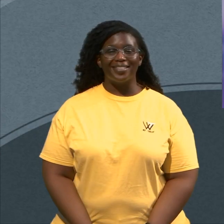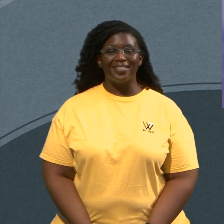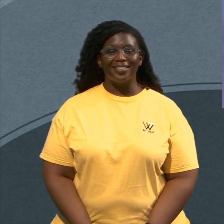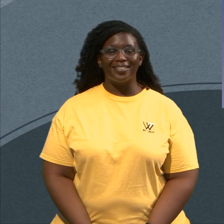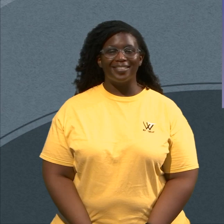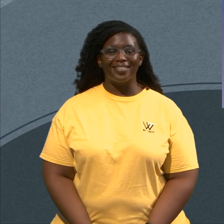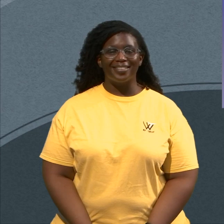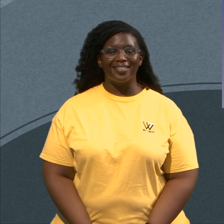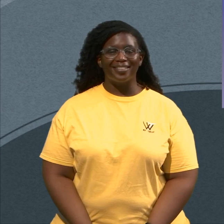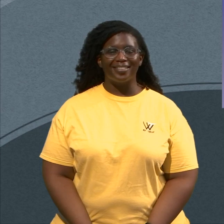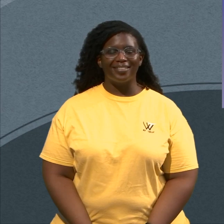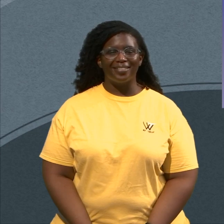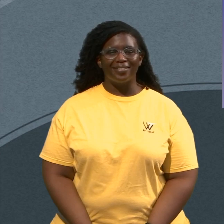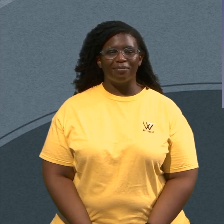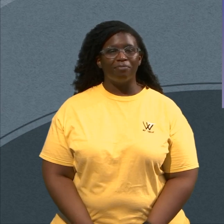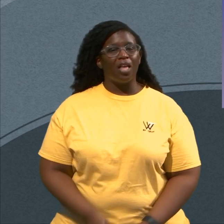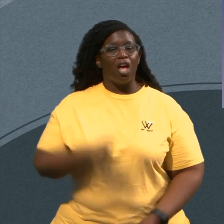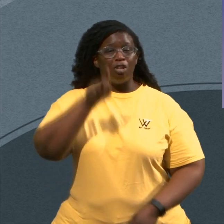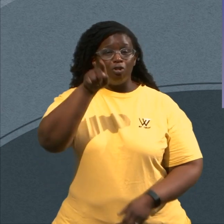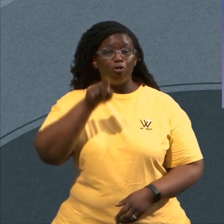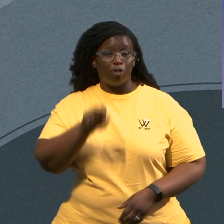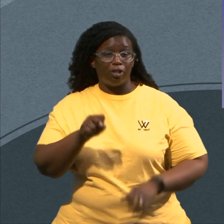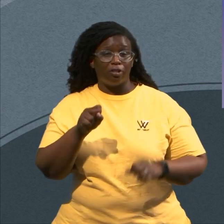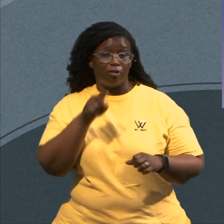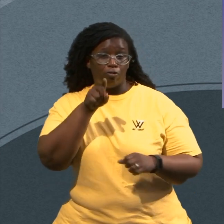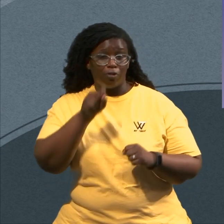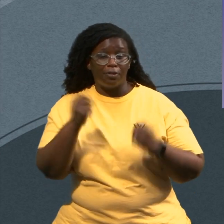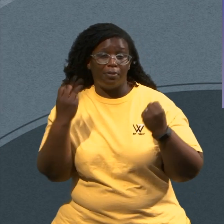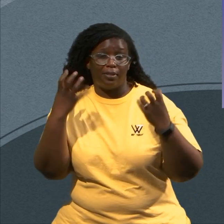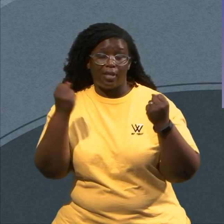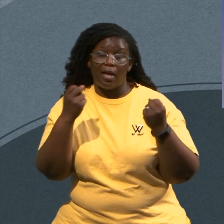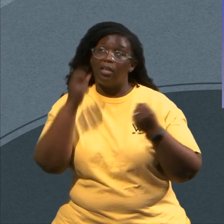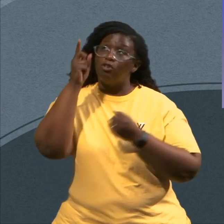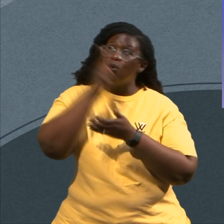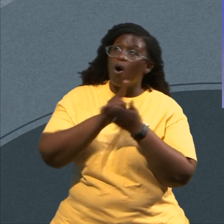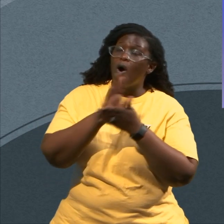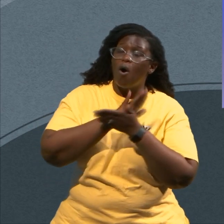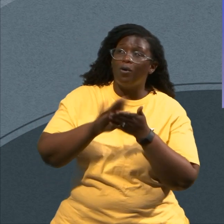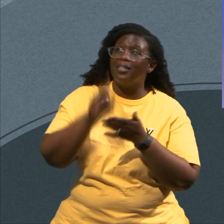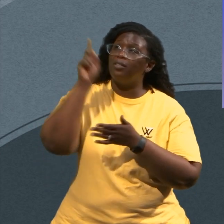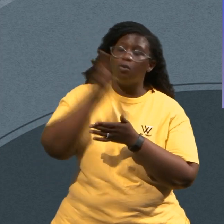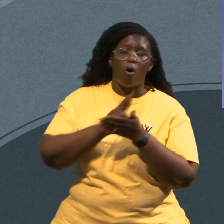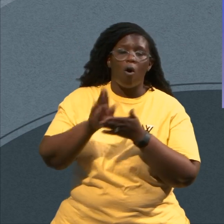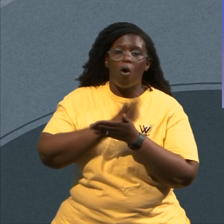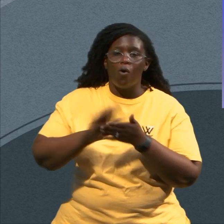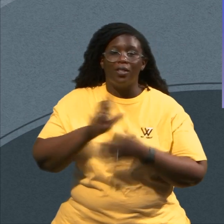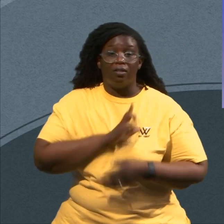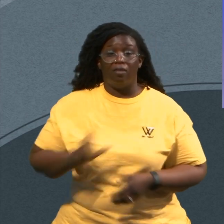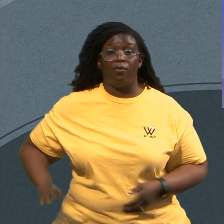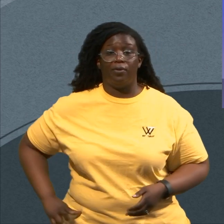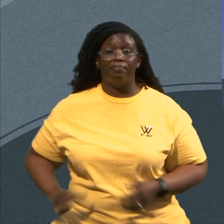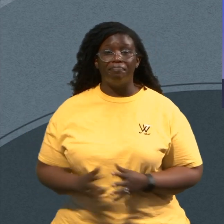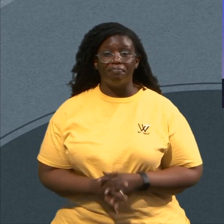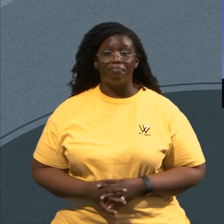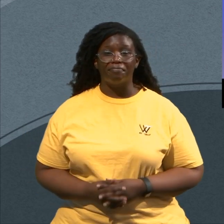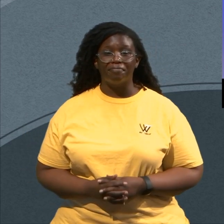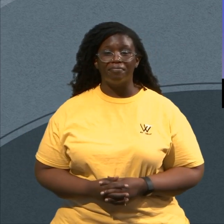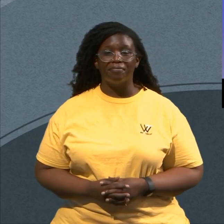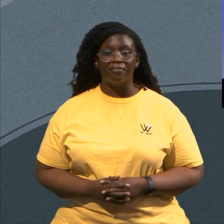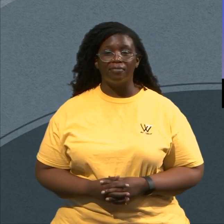want somebody to just shout out, you are holy, you are holy, Lord In this season of unrest, in